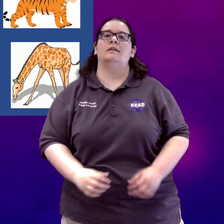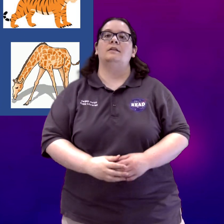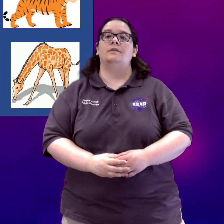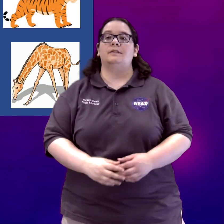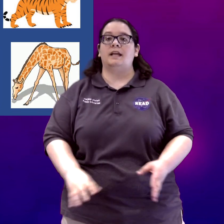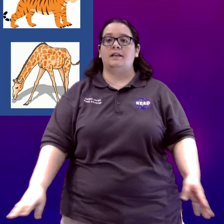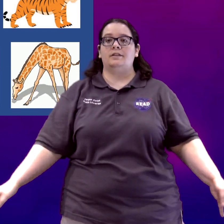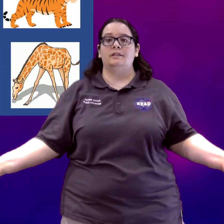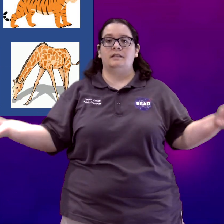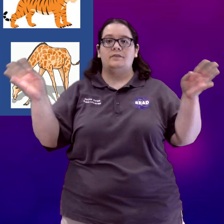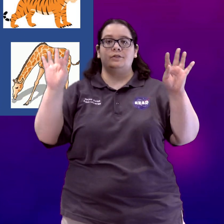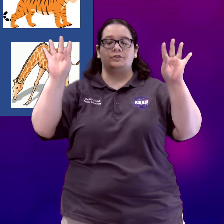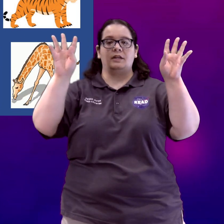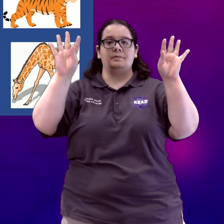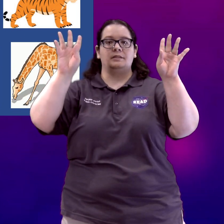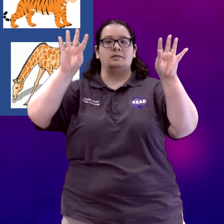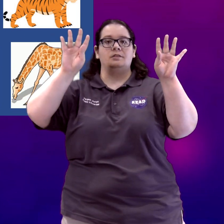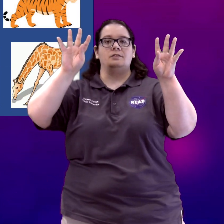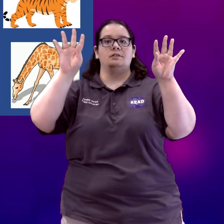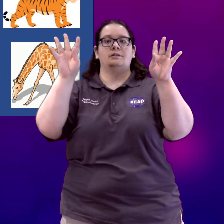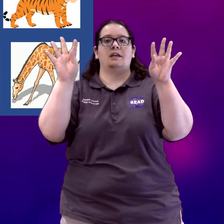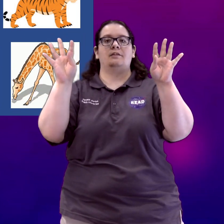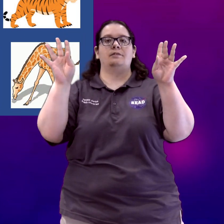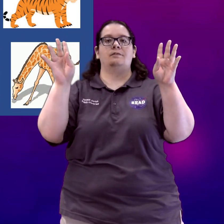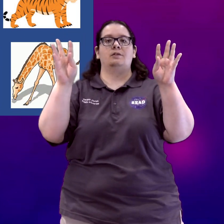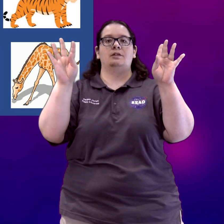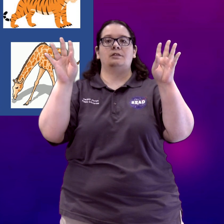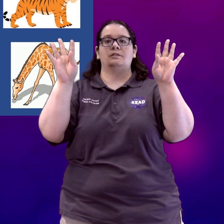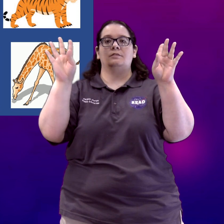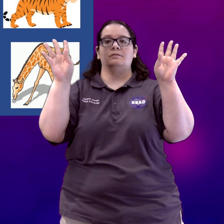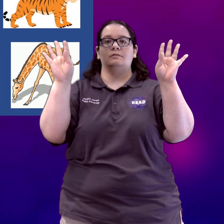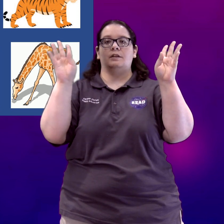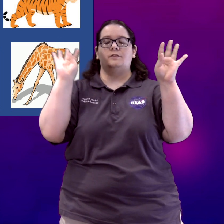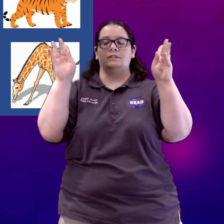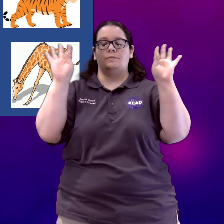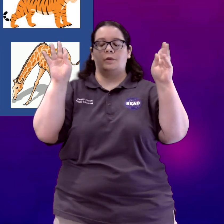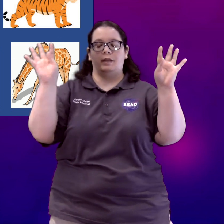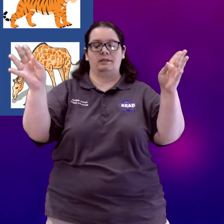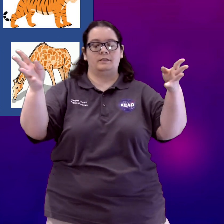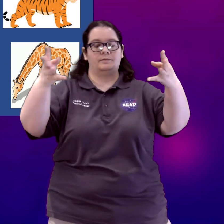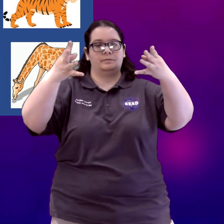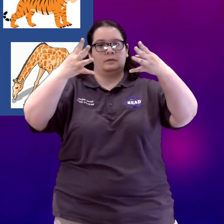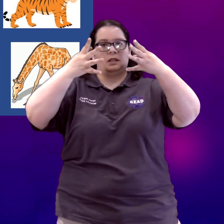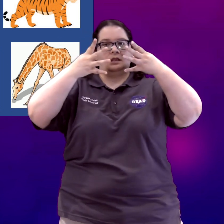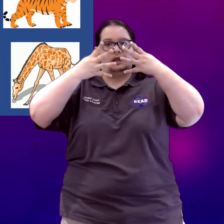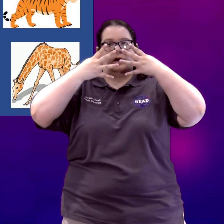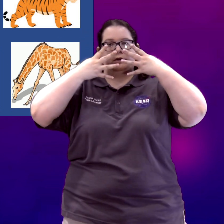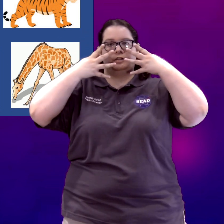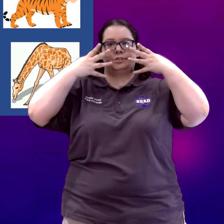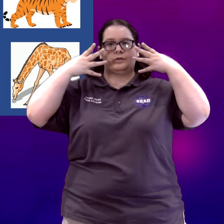For tiger, they have those stripes. So take fours. Take fours in both hands and just show